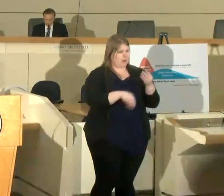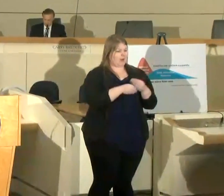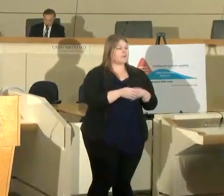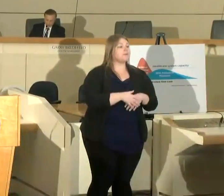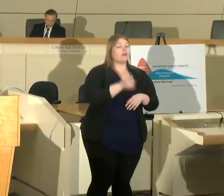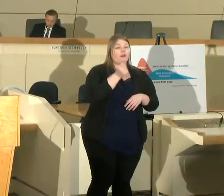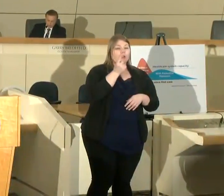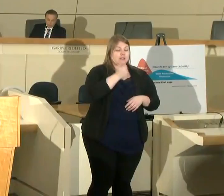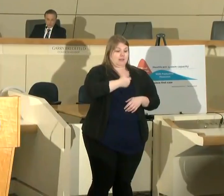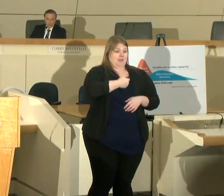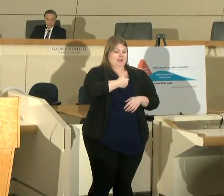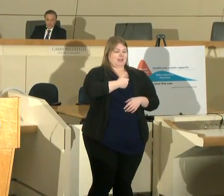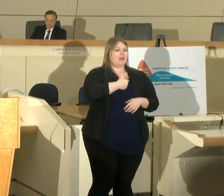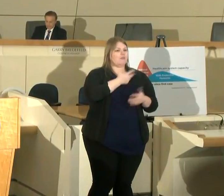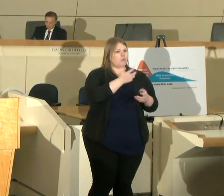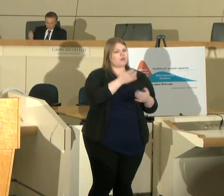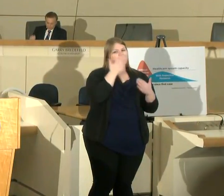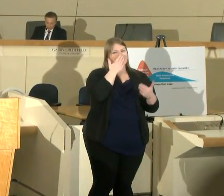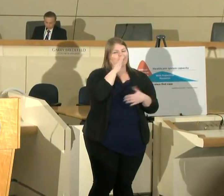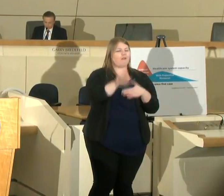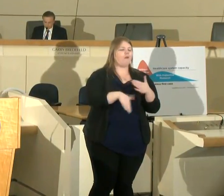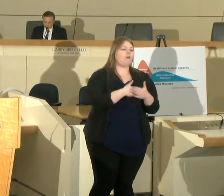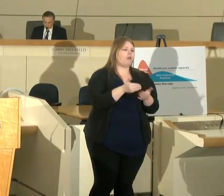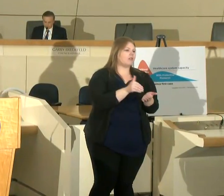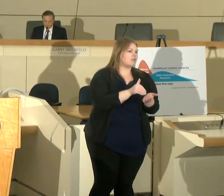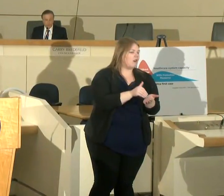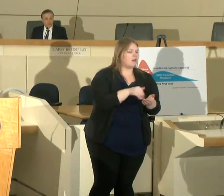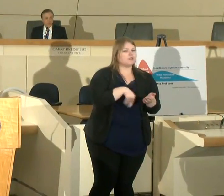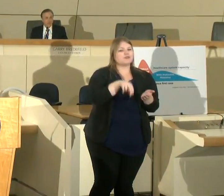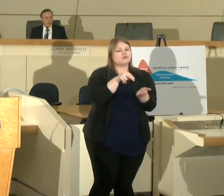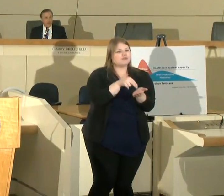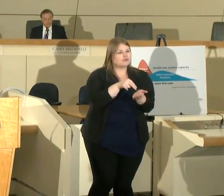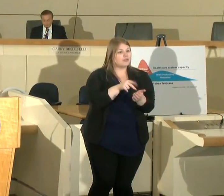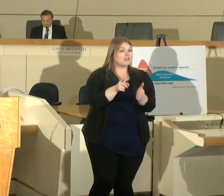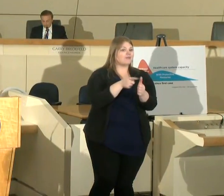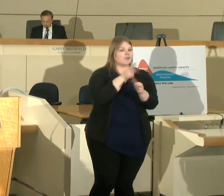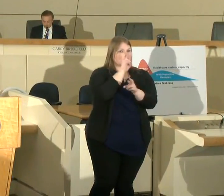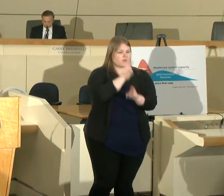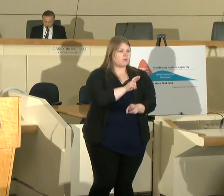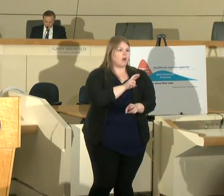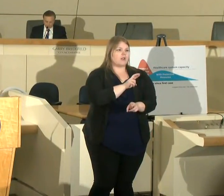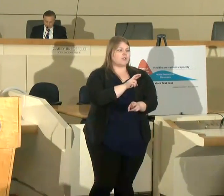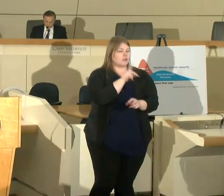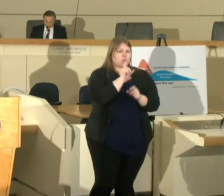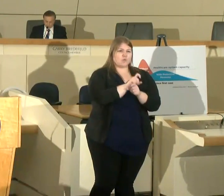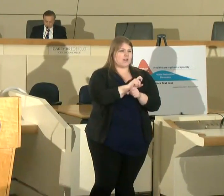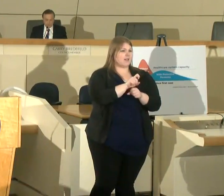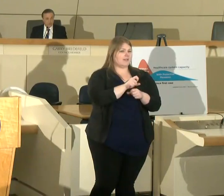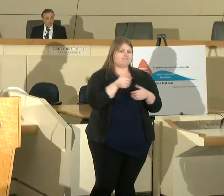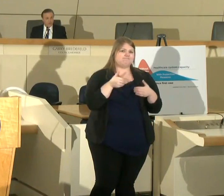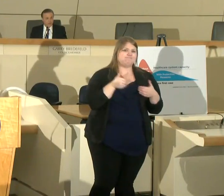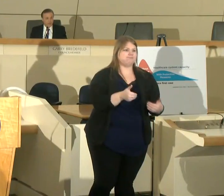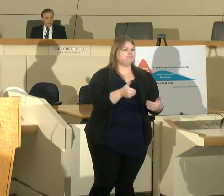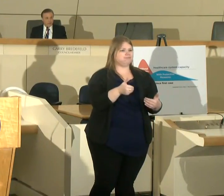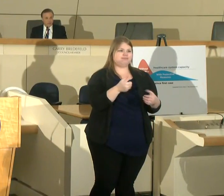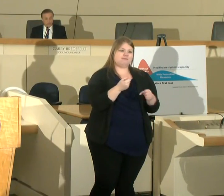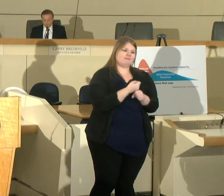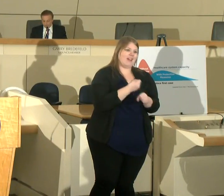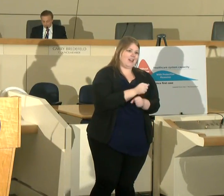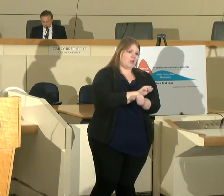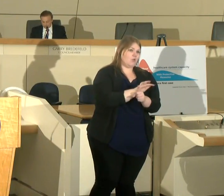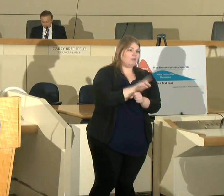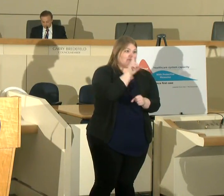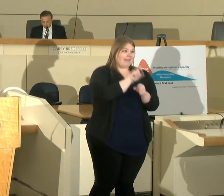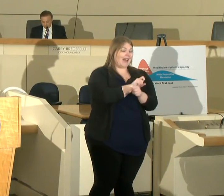personally want to thank all the doctors the nurses the first responders on the front lines fighting coronavirus and actually